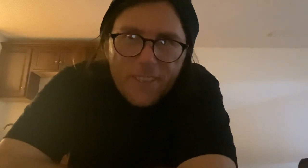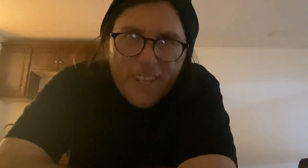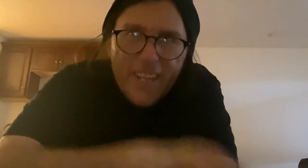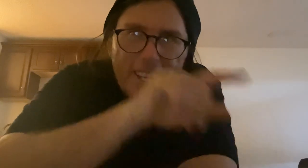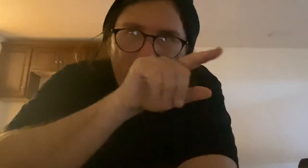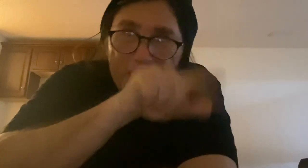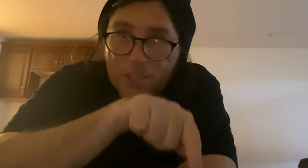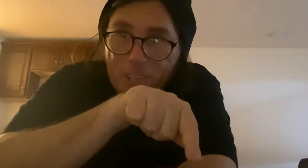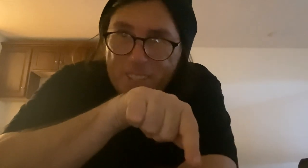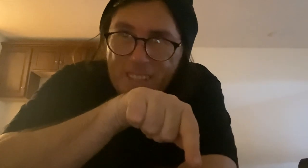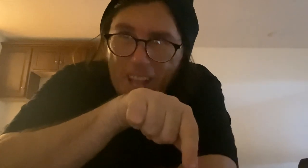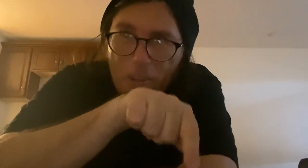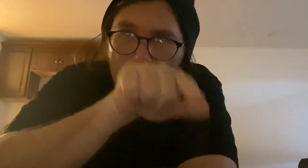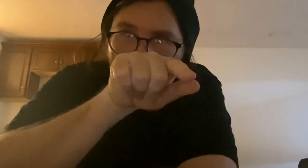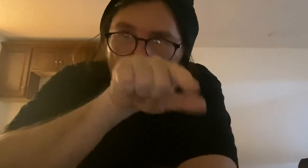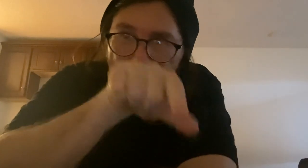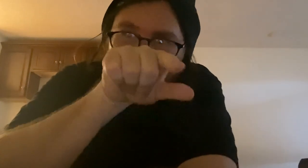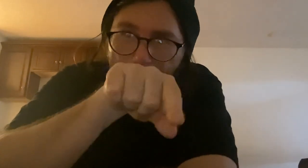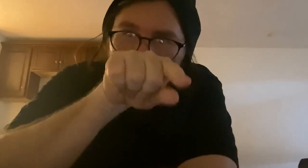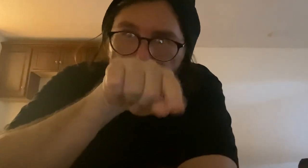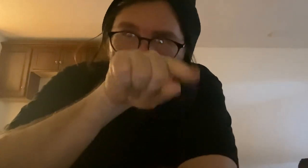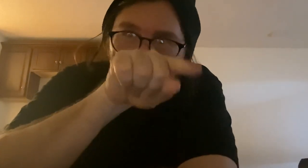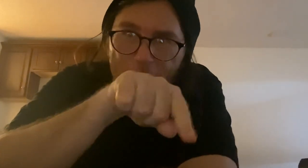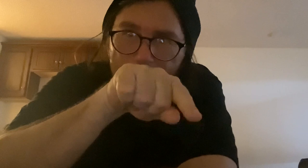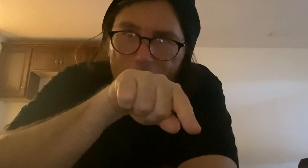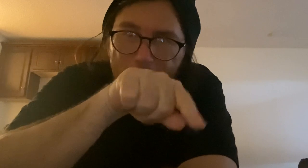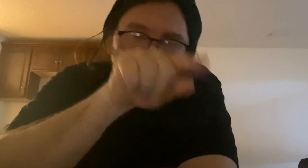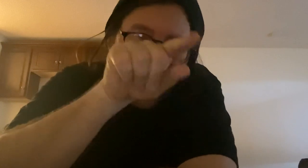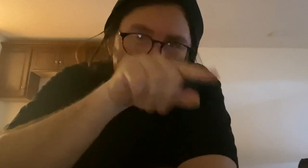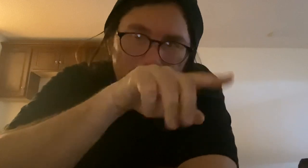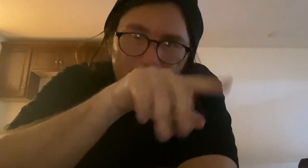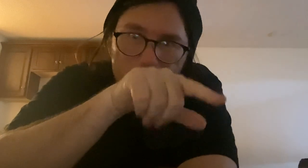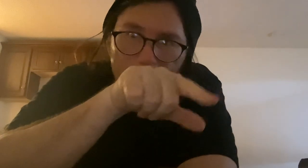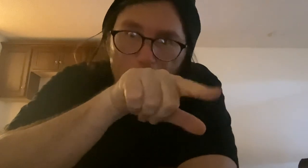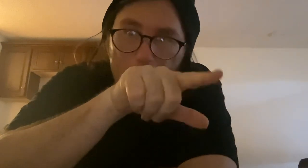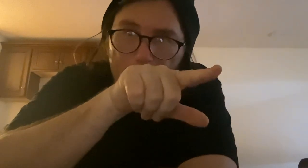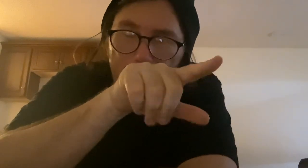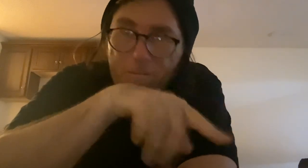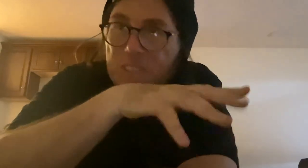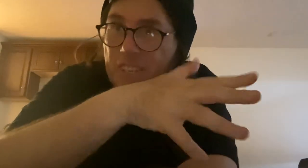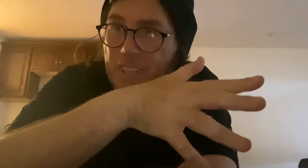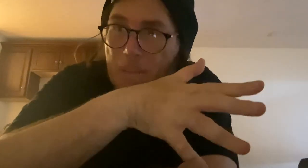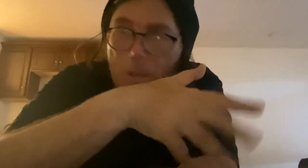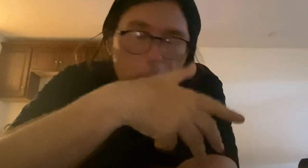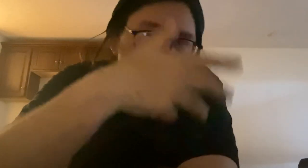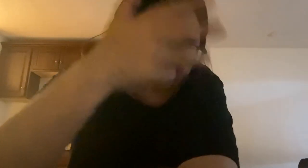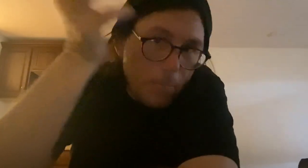it sucks now, but it's going to be interesting if they continue fixing it up and making it